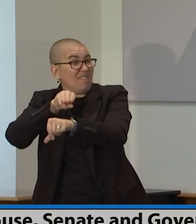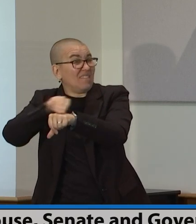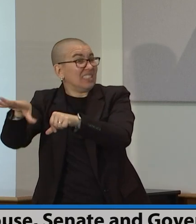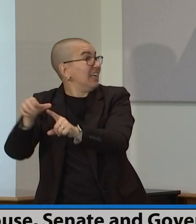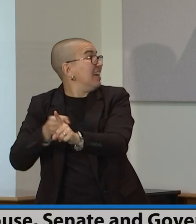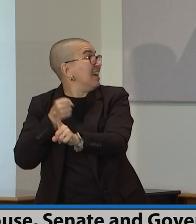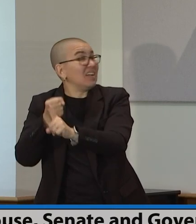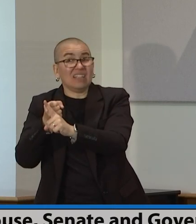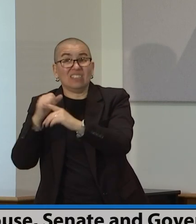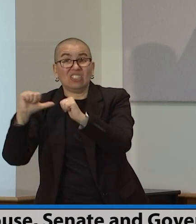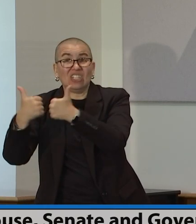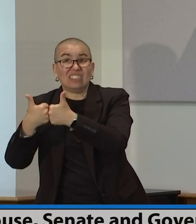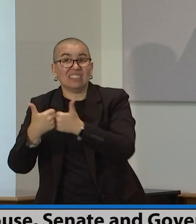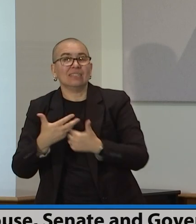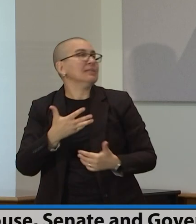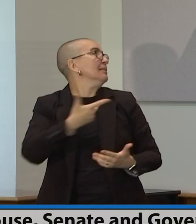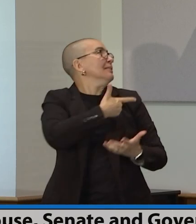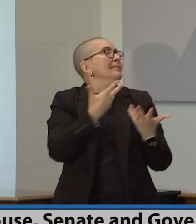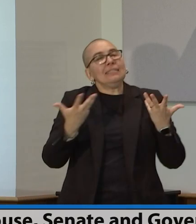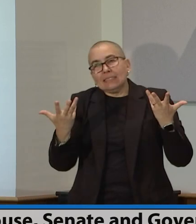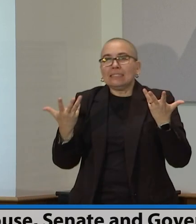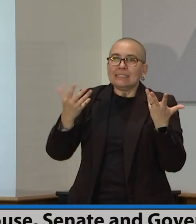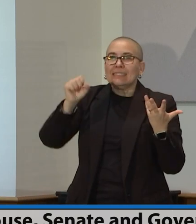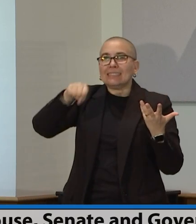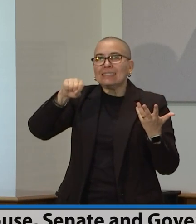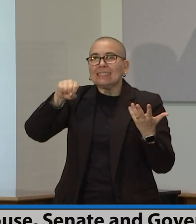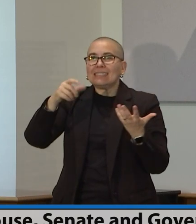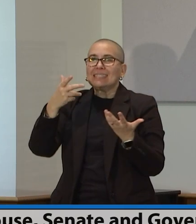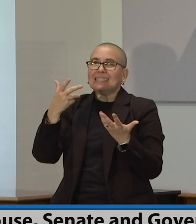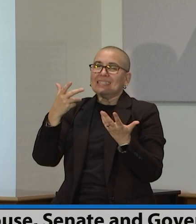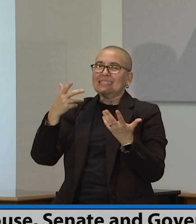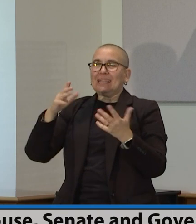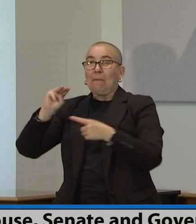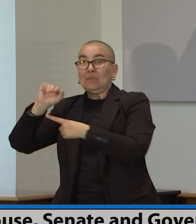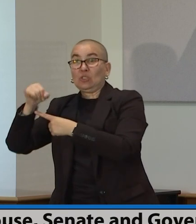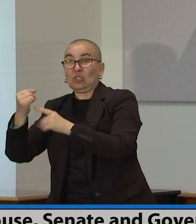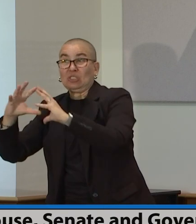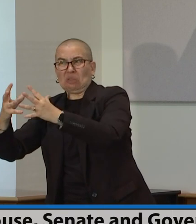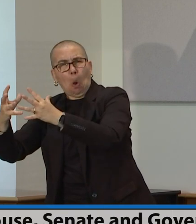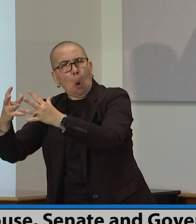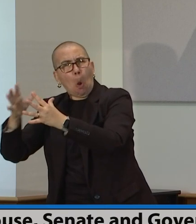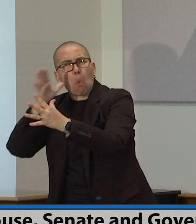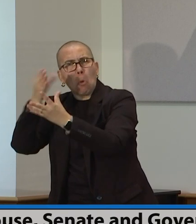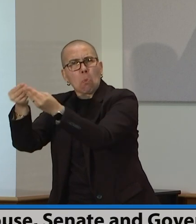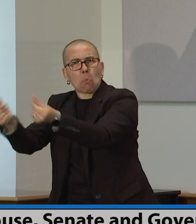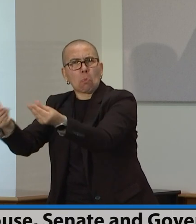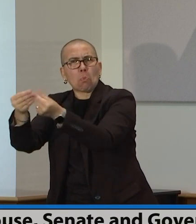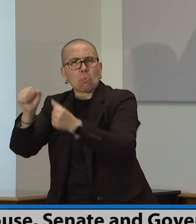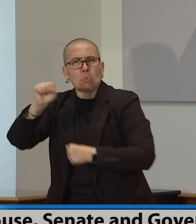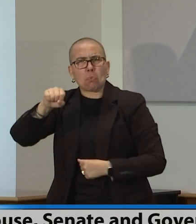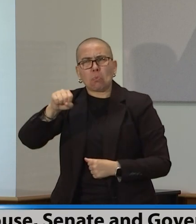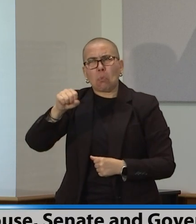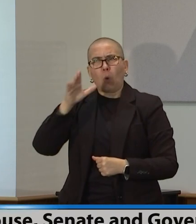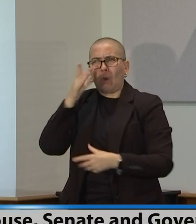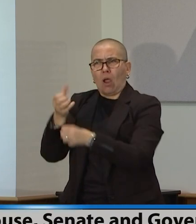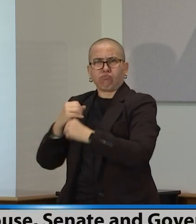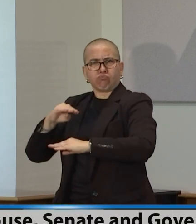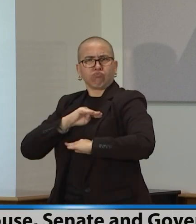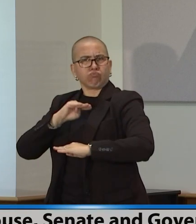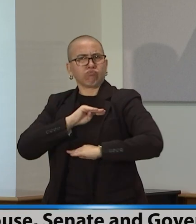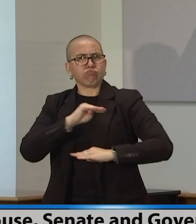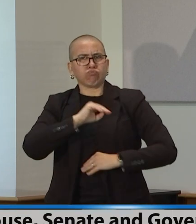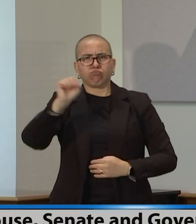think both sides will get the numbers they need. But I actually think you'll find that there will be a bipartisan vote.